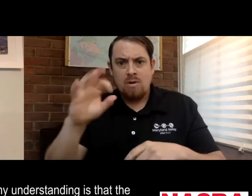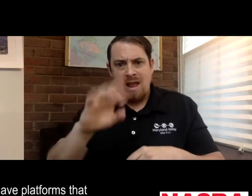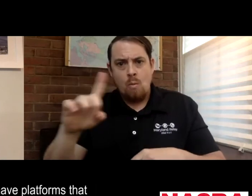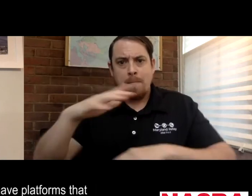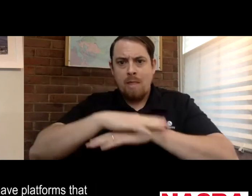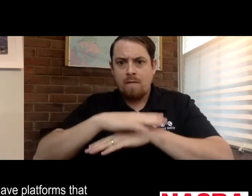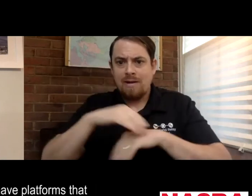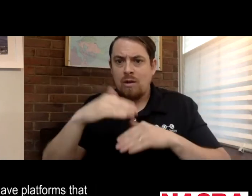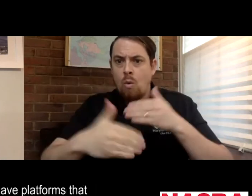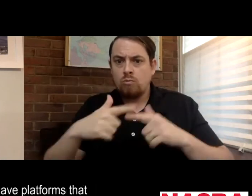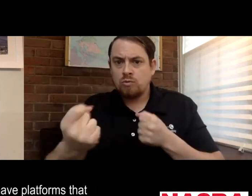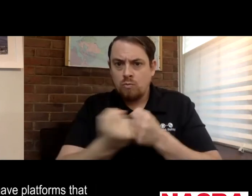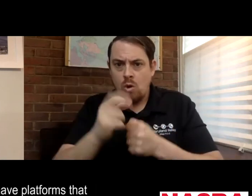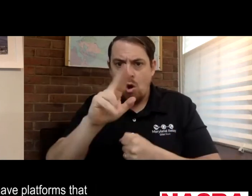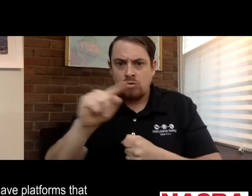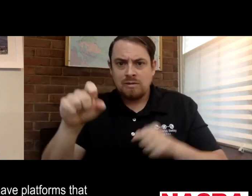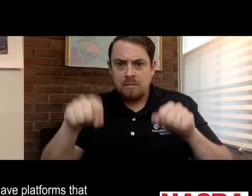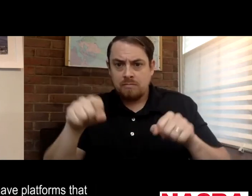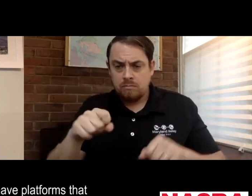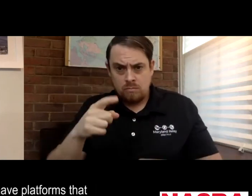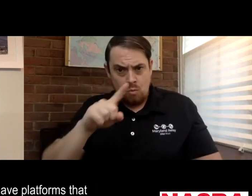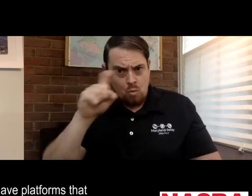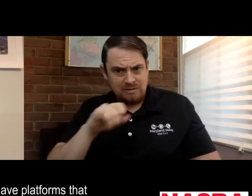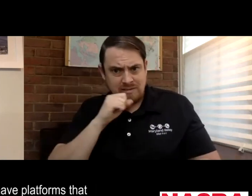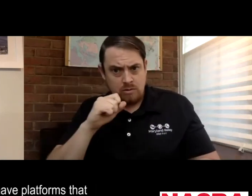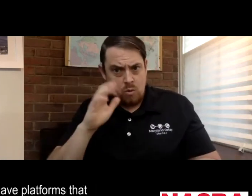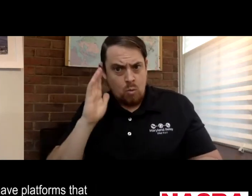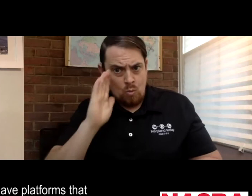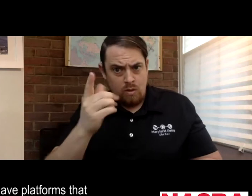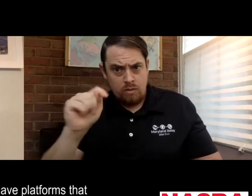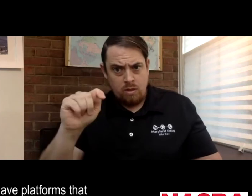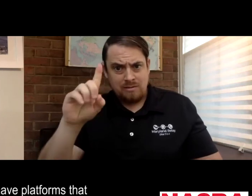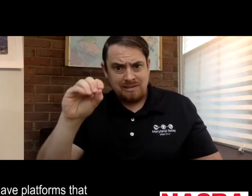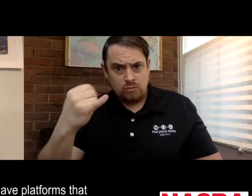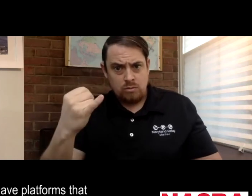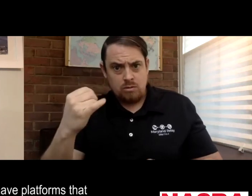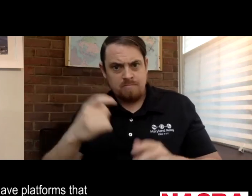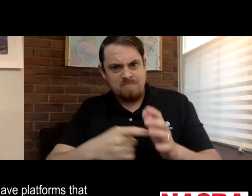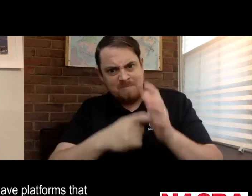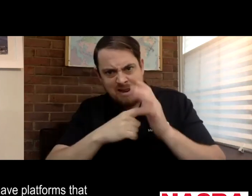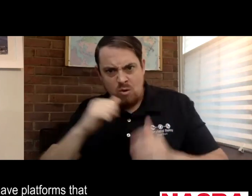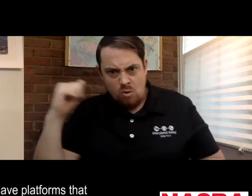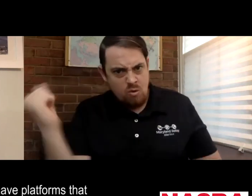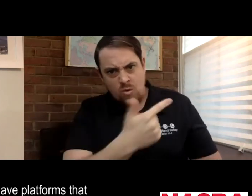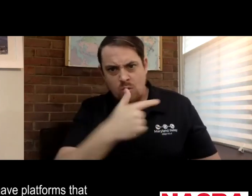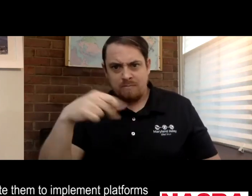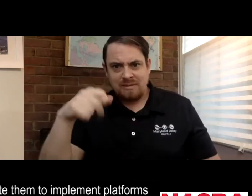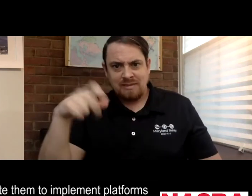PSAPs. Some PSAPs have already stalled NG911 technology platforms to support these RTT capabilities.